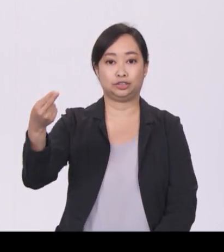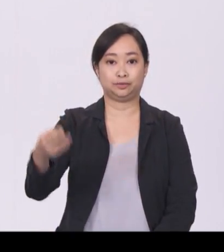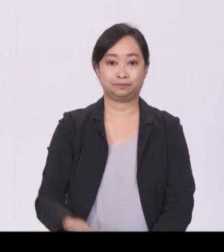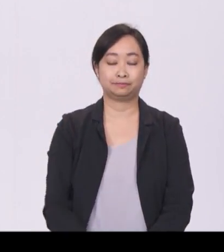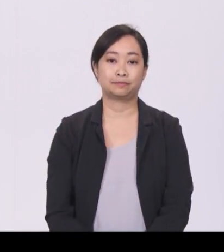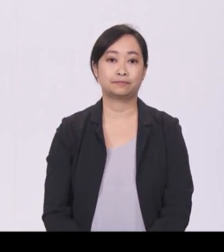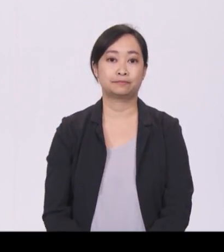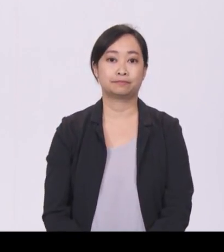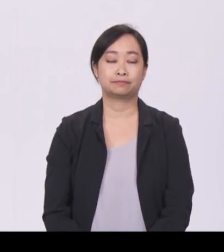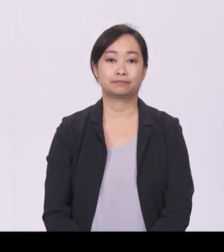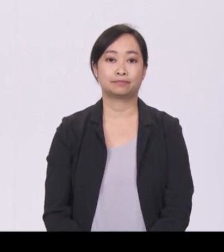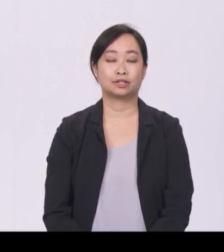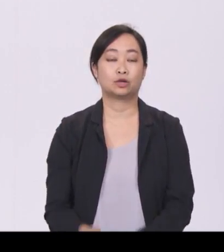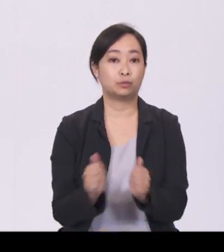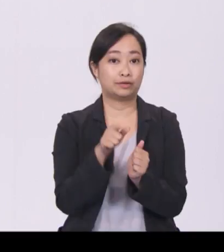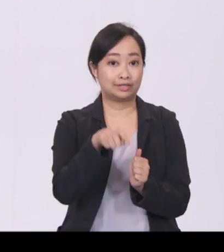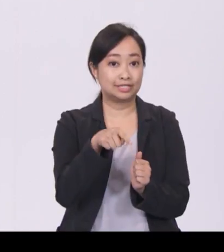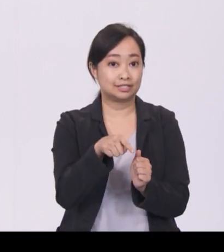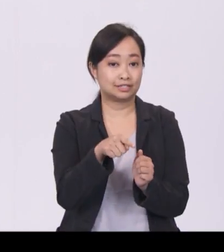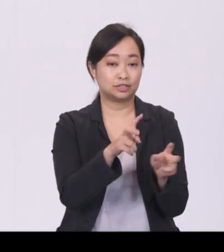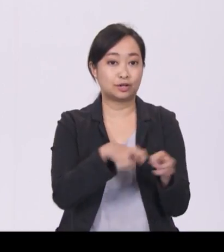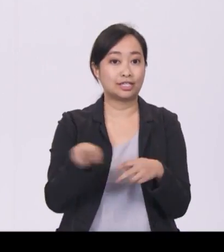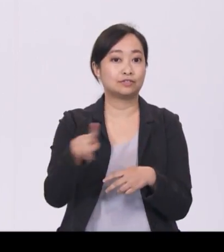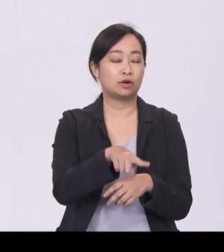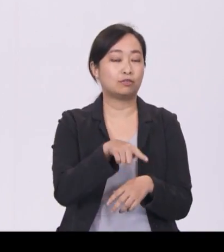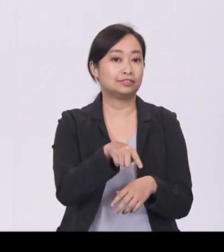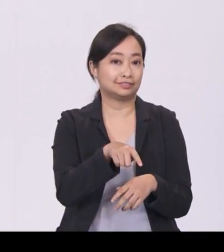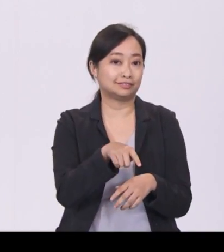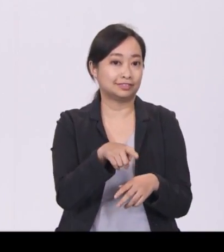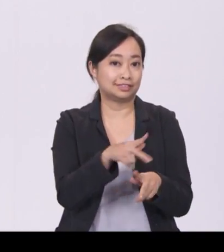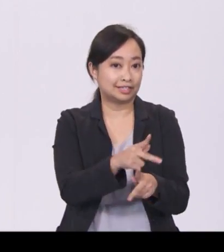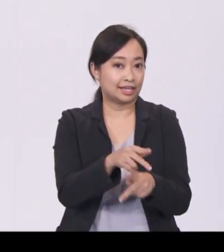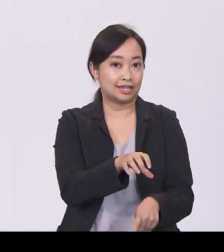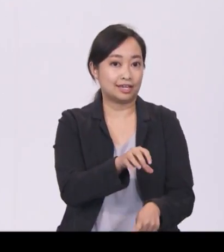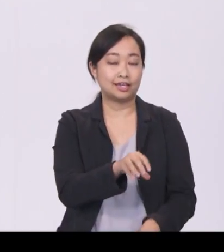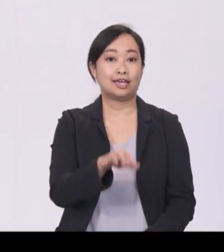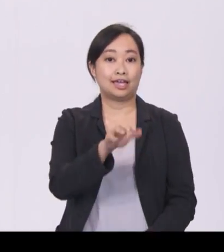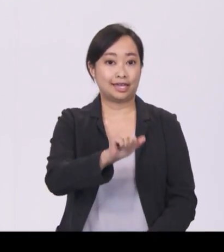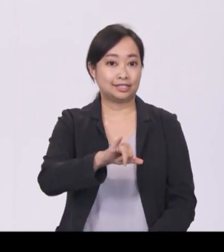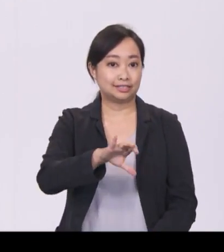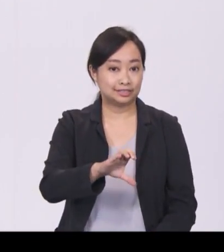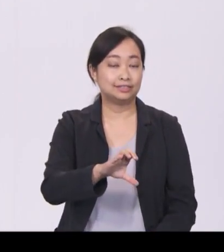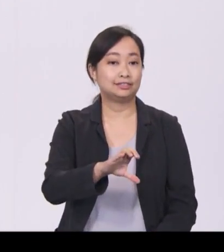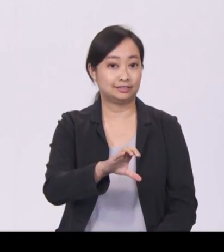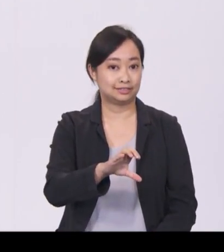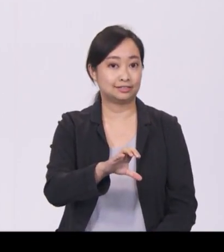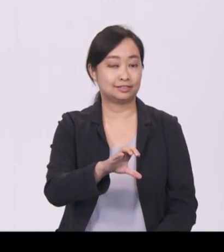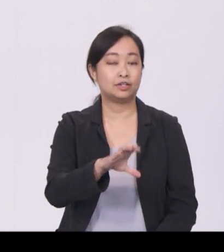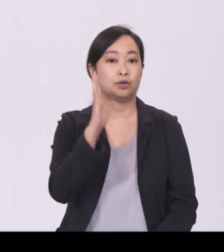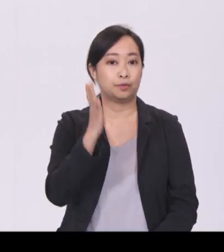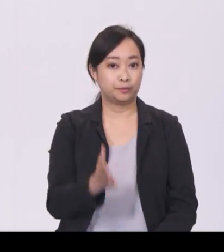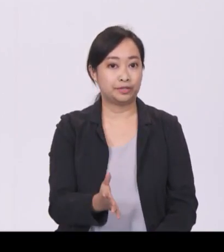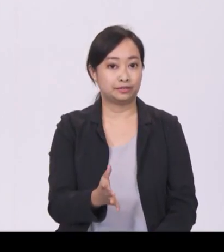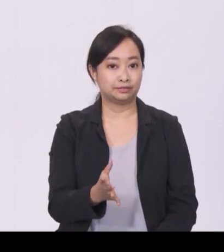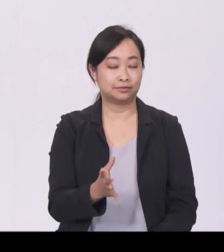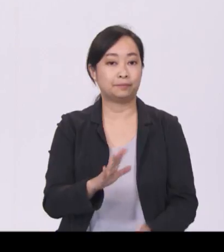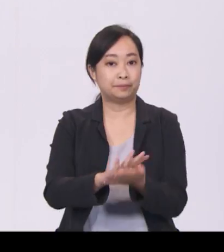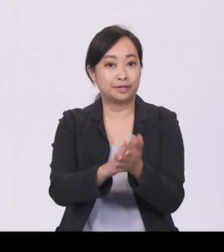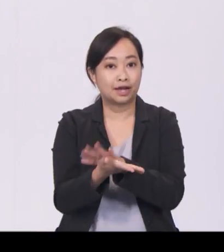With this transfer, the Agency for Integrated Care, or AIC, will be designated a central implementation